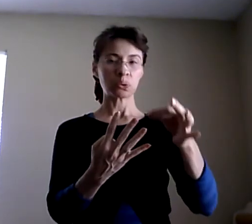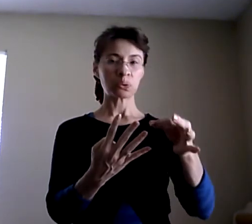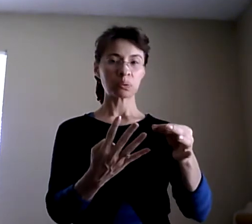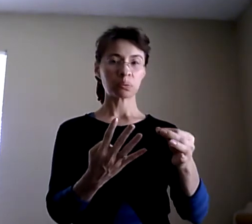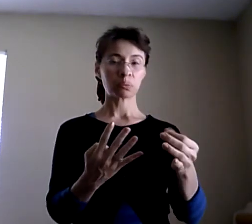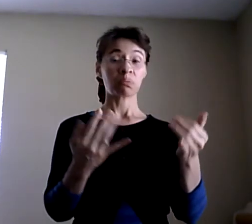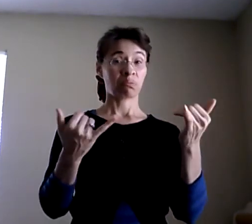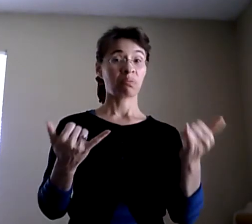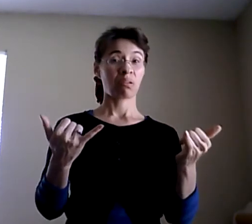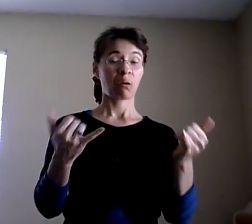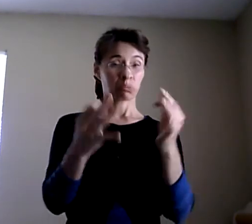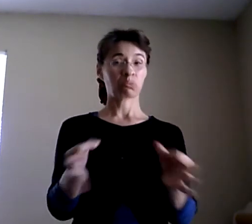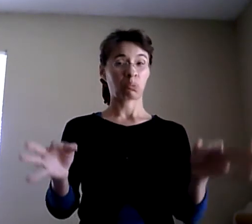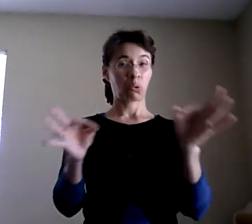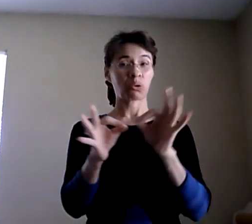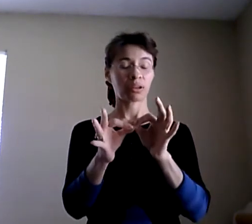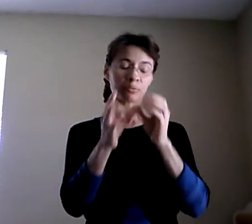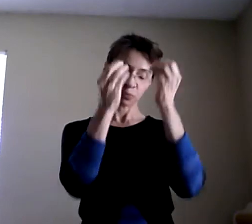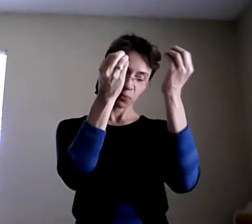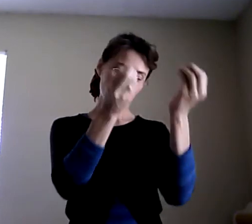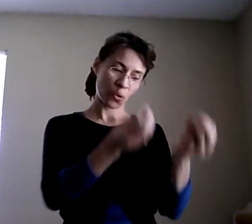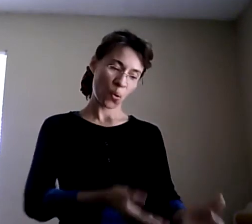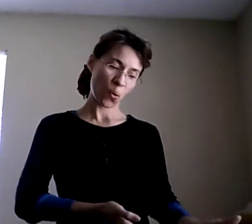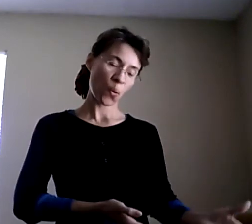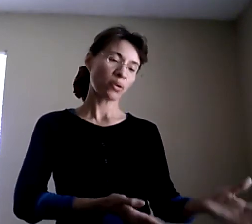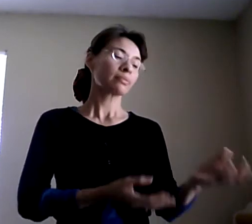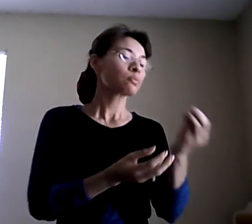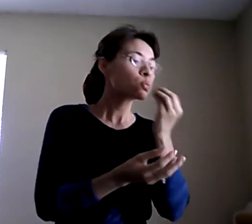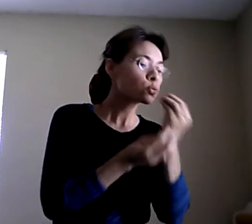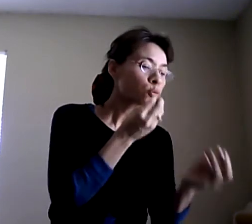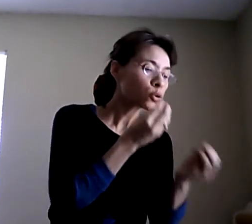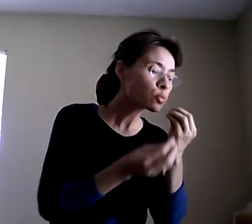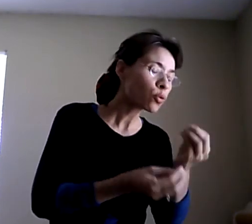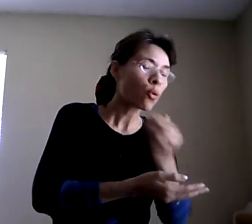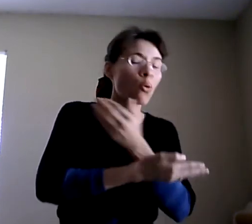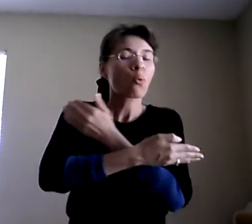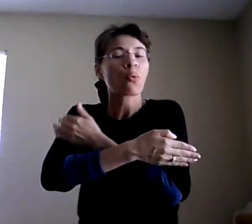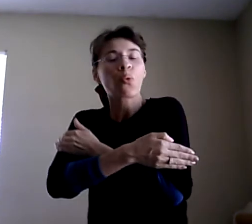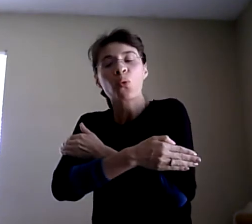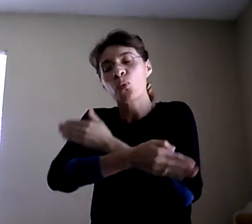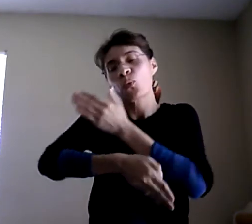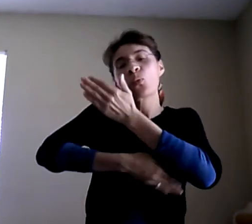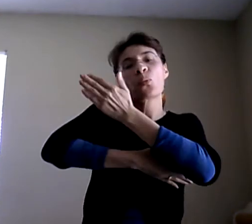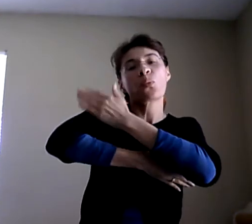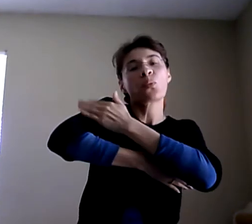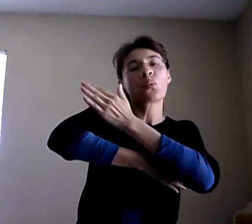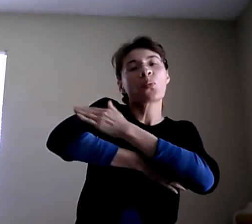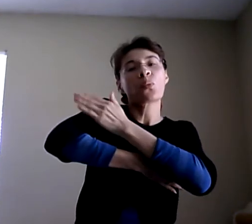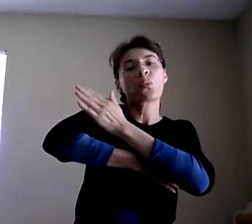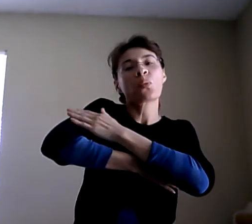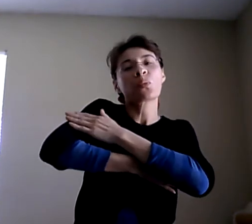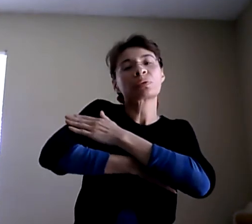let her know that we love her and just have upbeat. Be upbeat. Is that what you're saying?